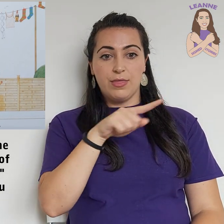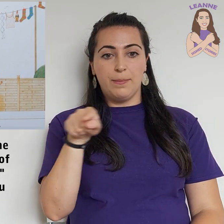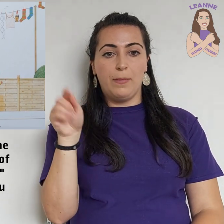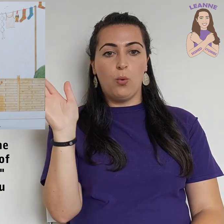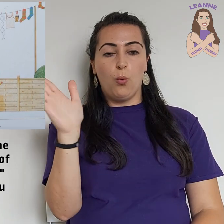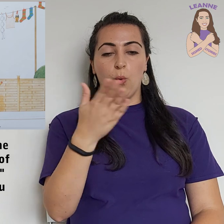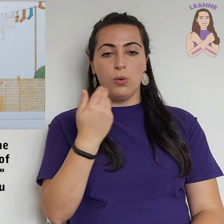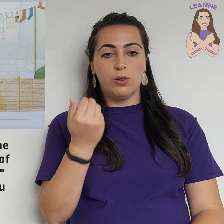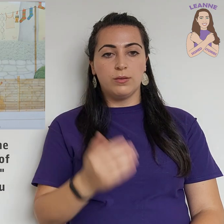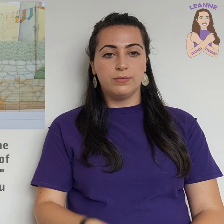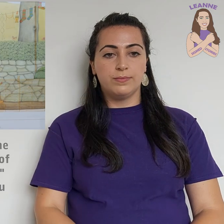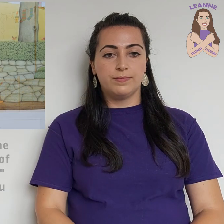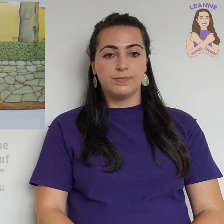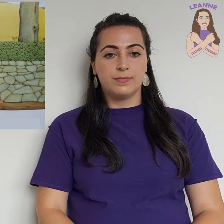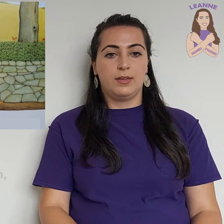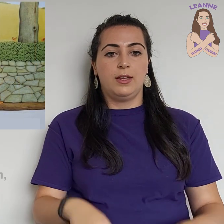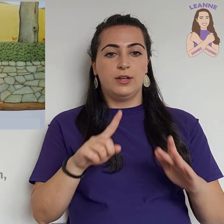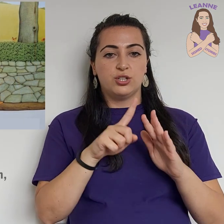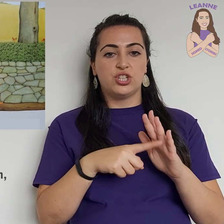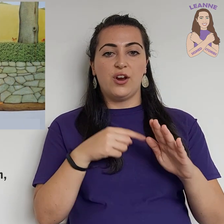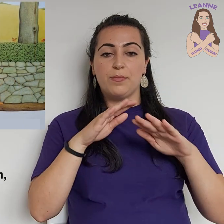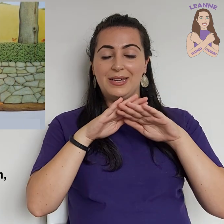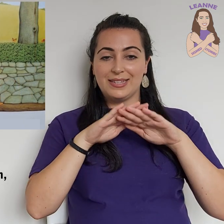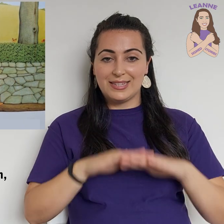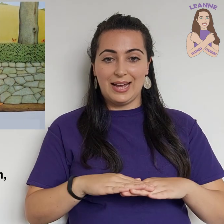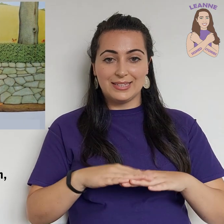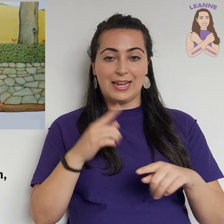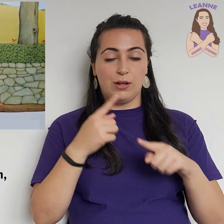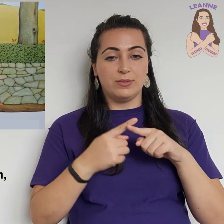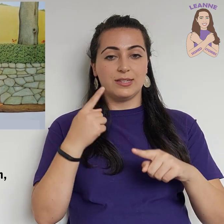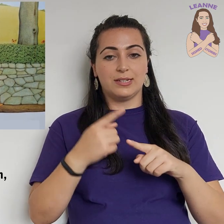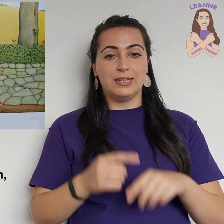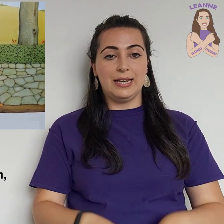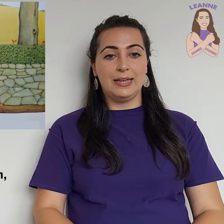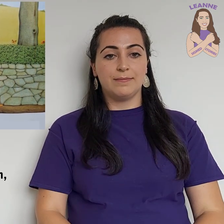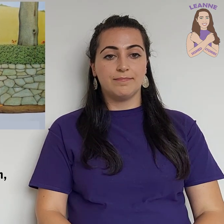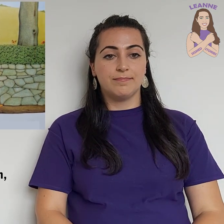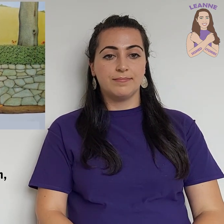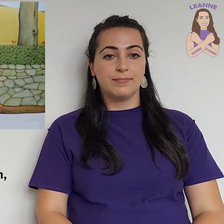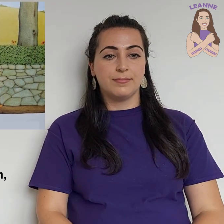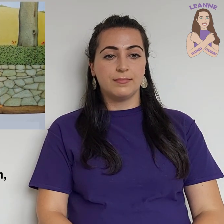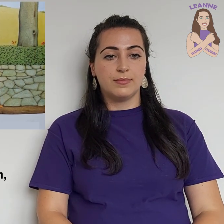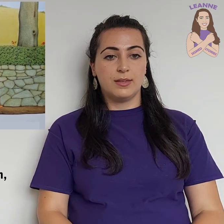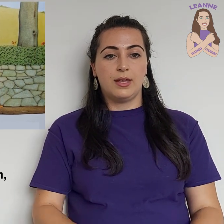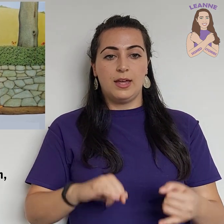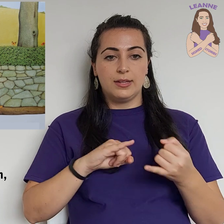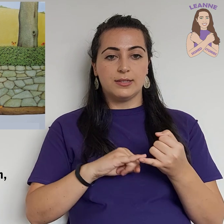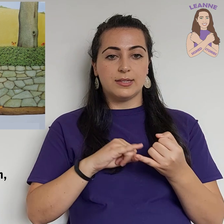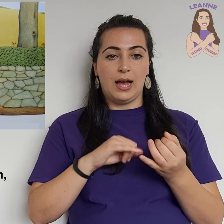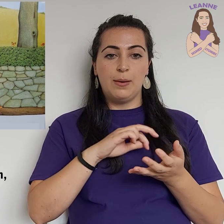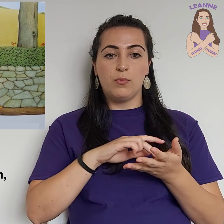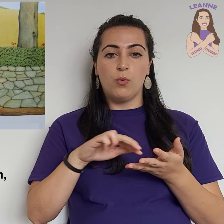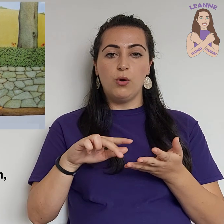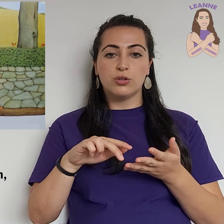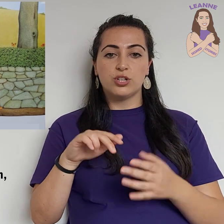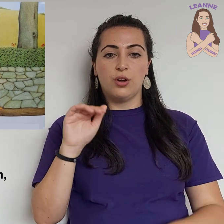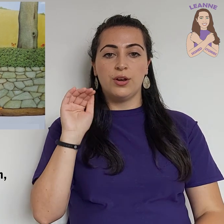them all. Jeremy sat down suddenly. Sam walked on